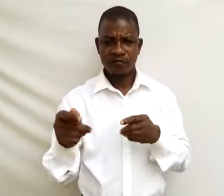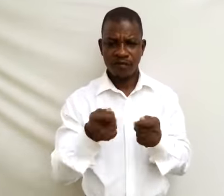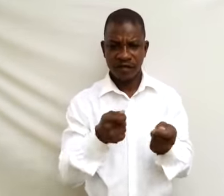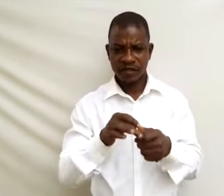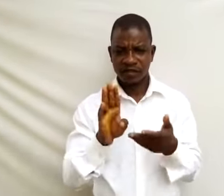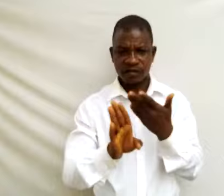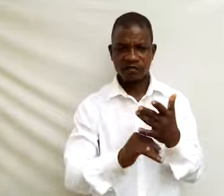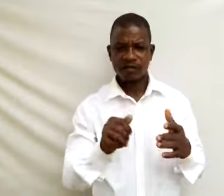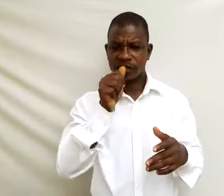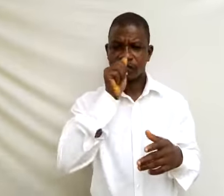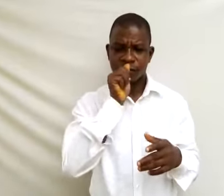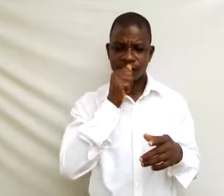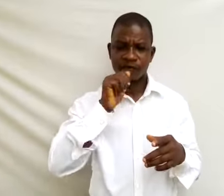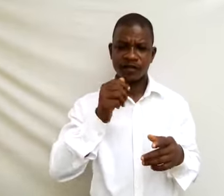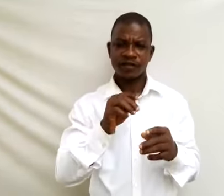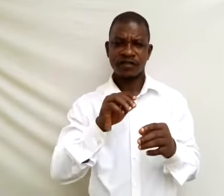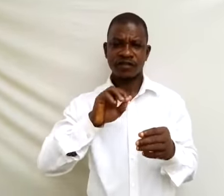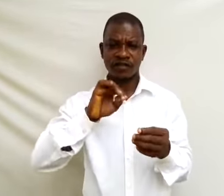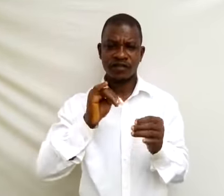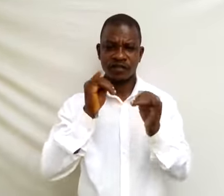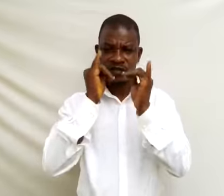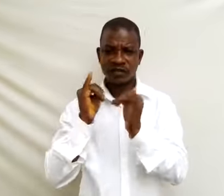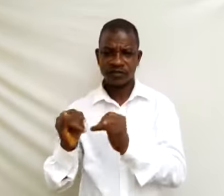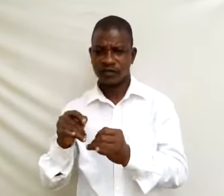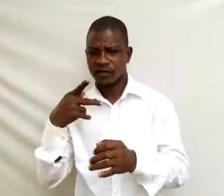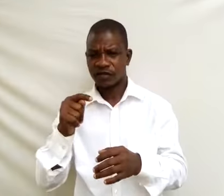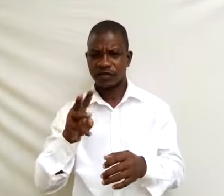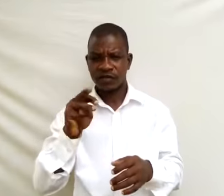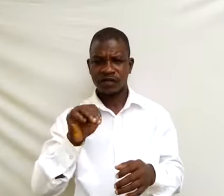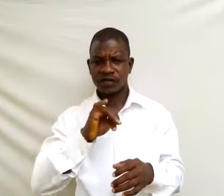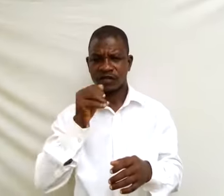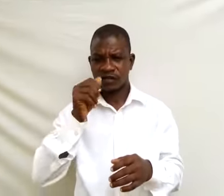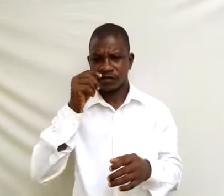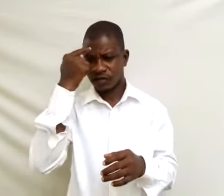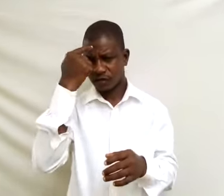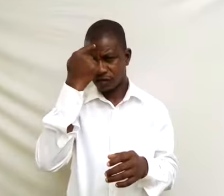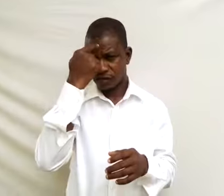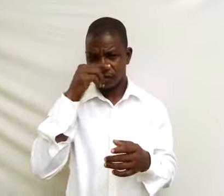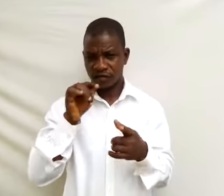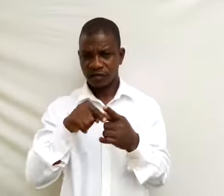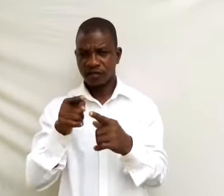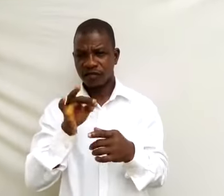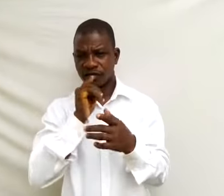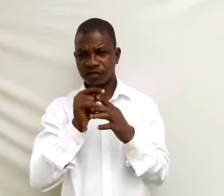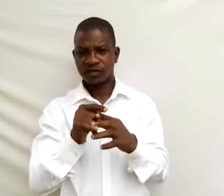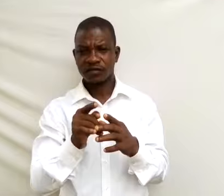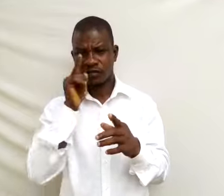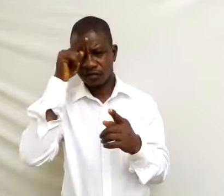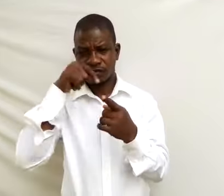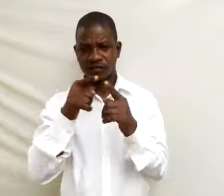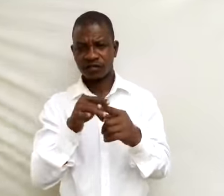private individuals. 9. major aim of private private enterprises is to maximize